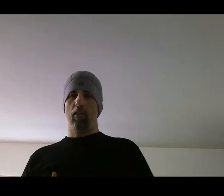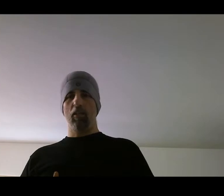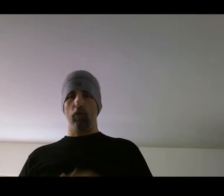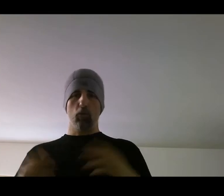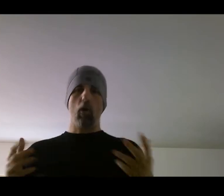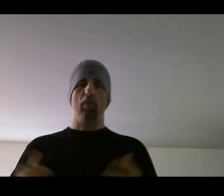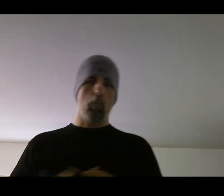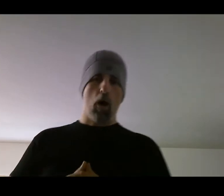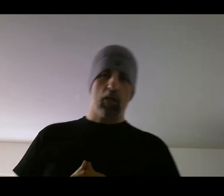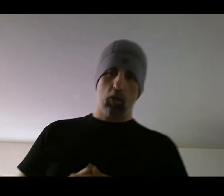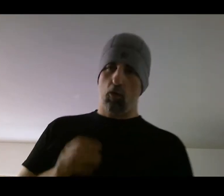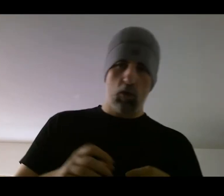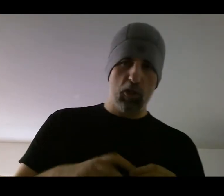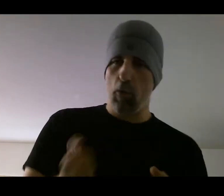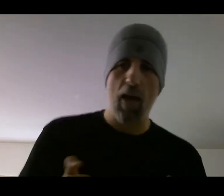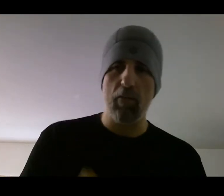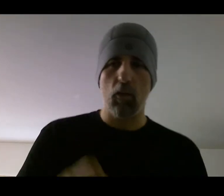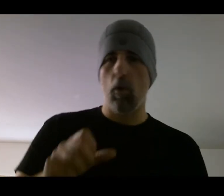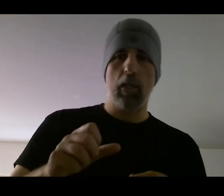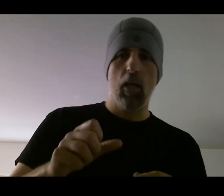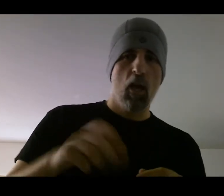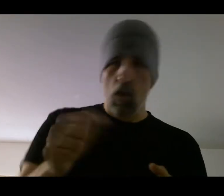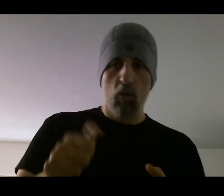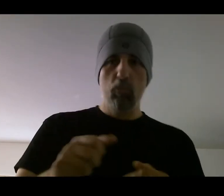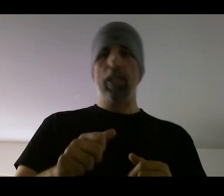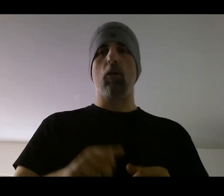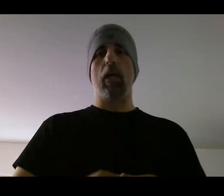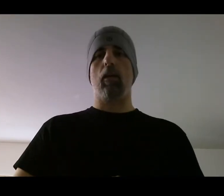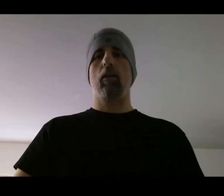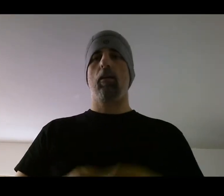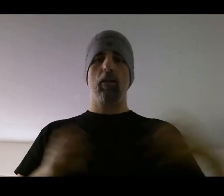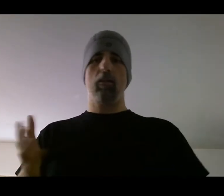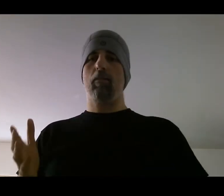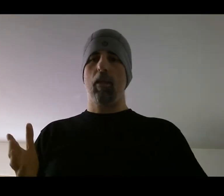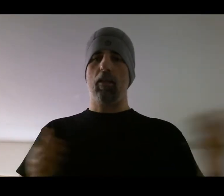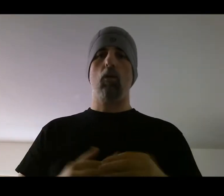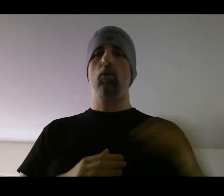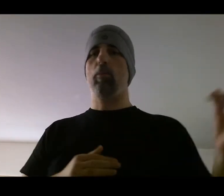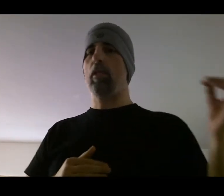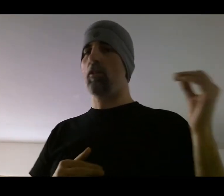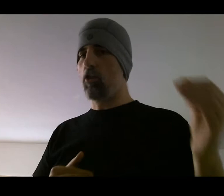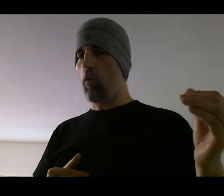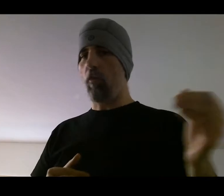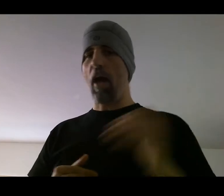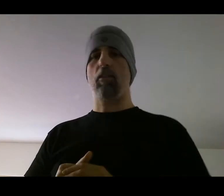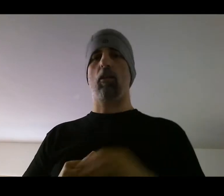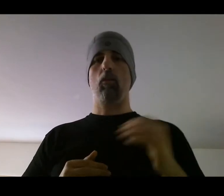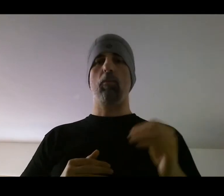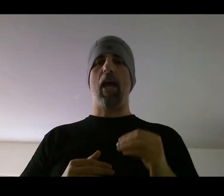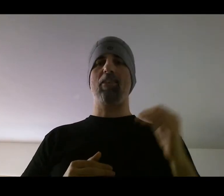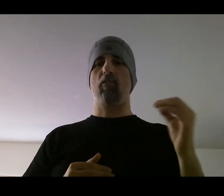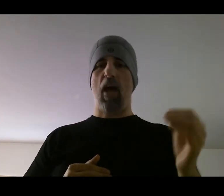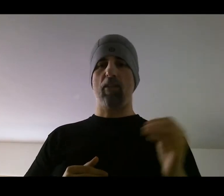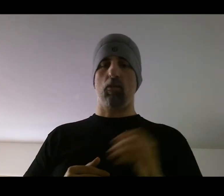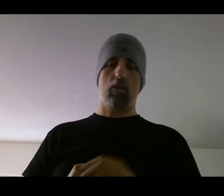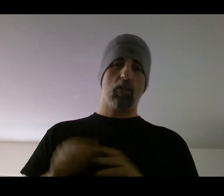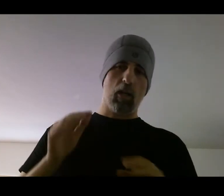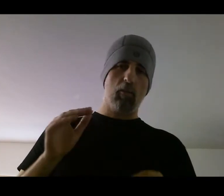if you do have a modern controller and you have it going really quick, it can only be so fast. can only be as fast. So it's not going to be